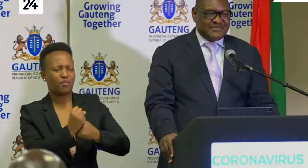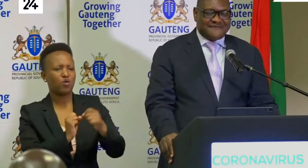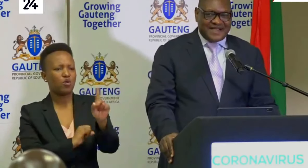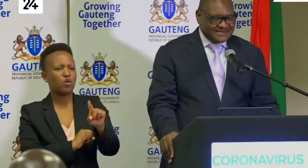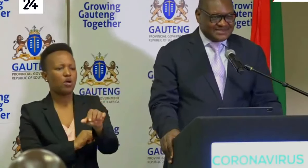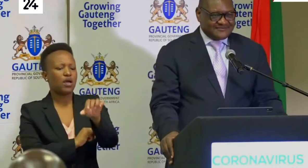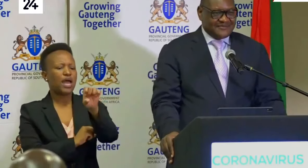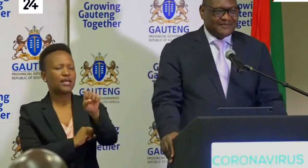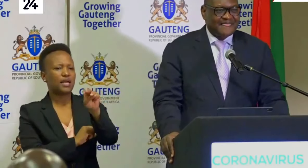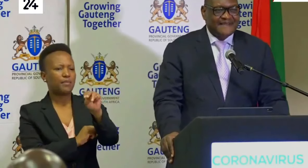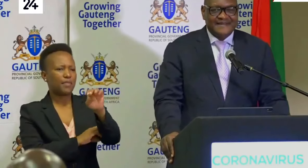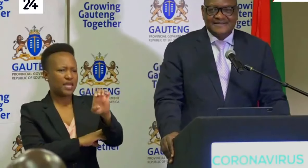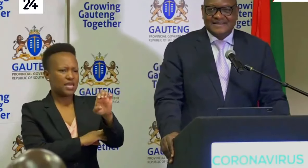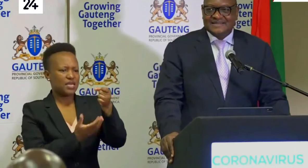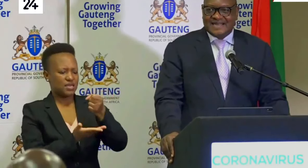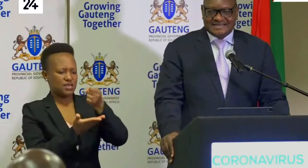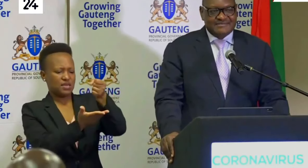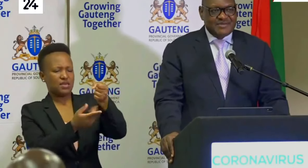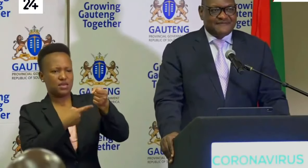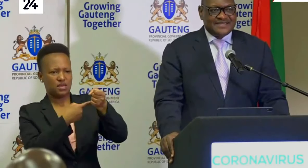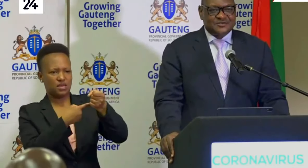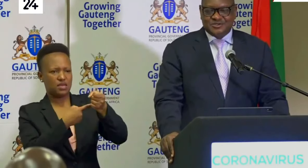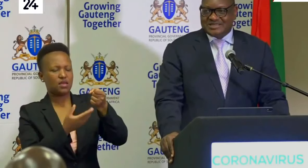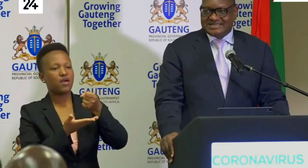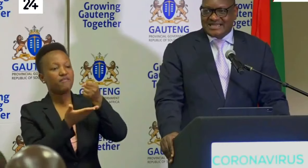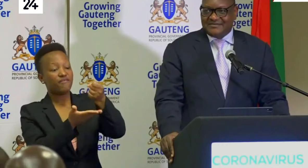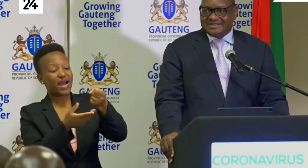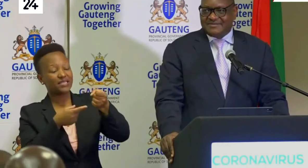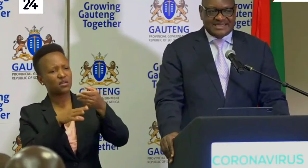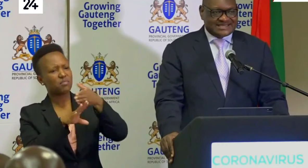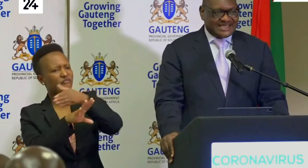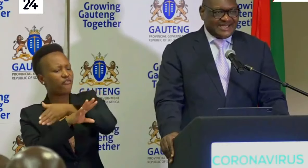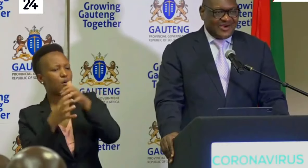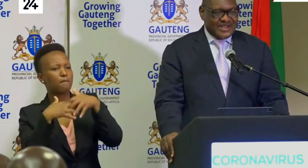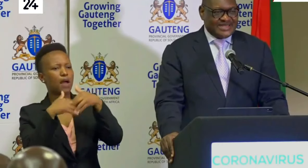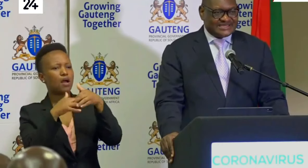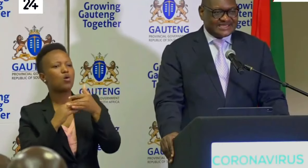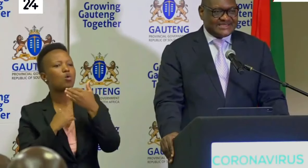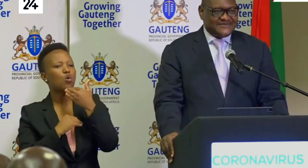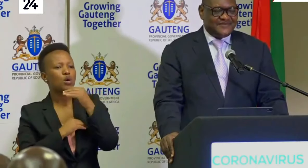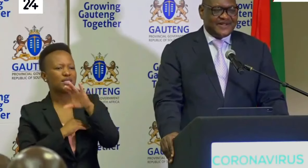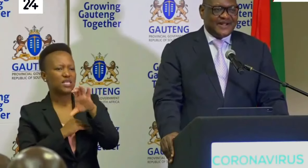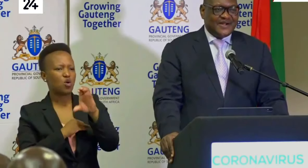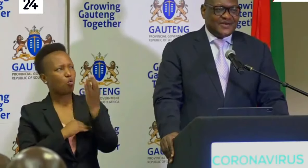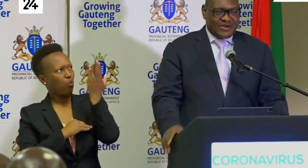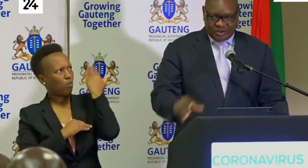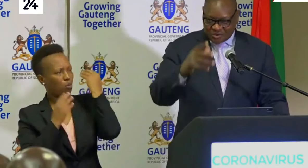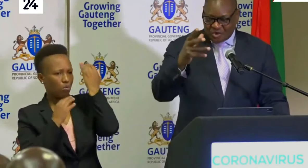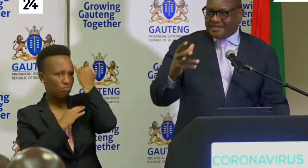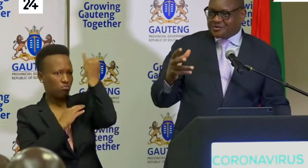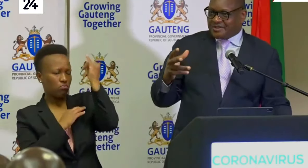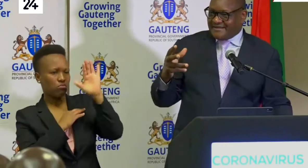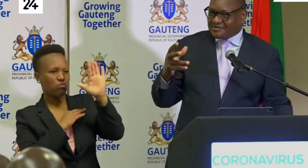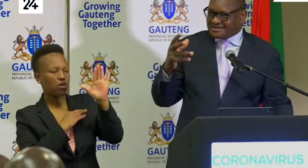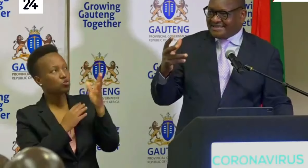SMME fund, the SMME fund which was established by the CEO initiative. We are also